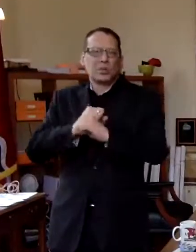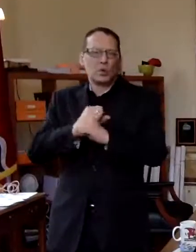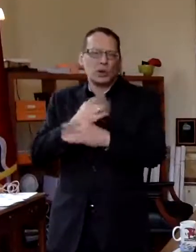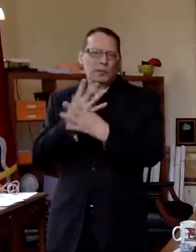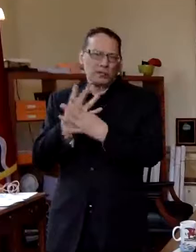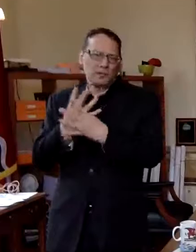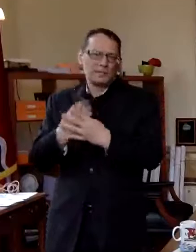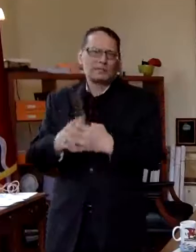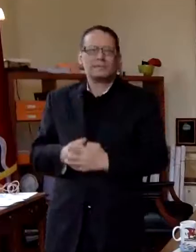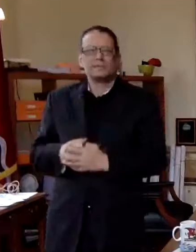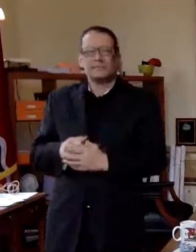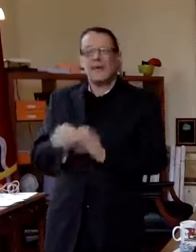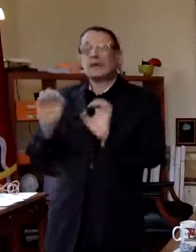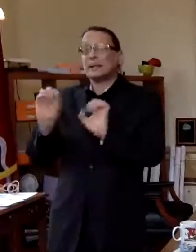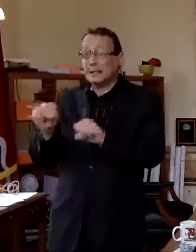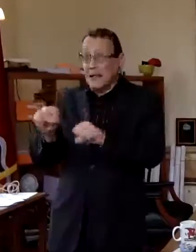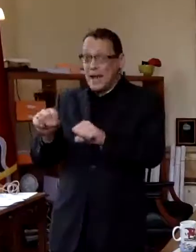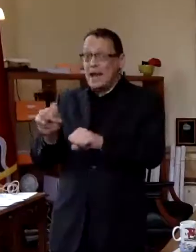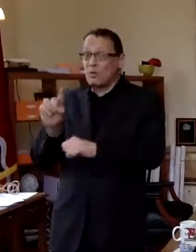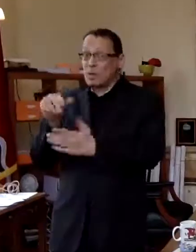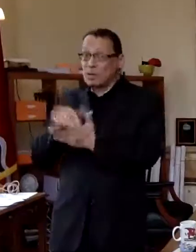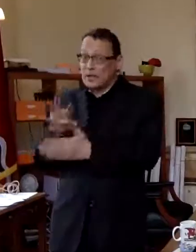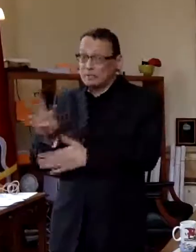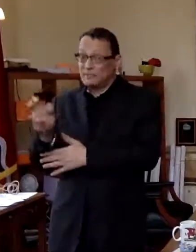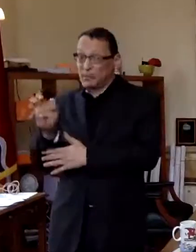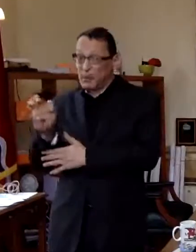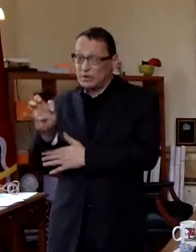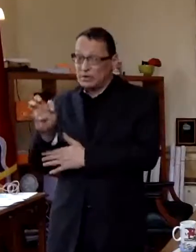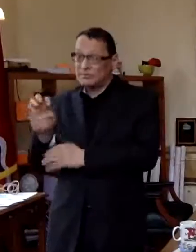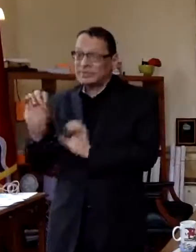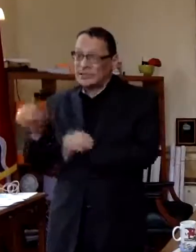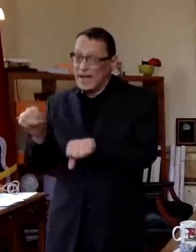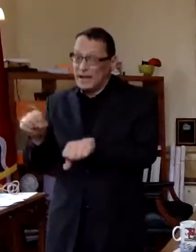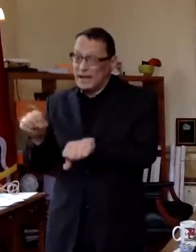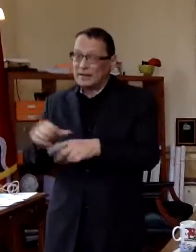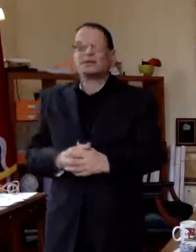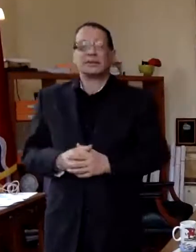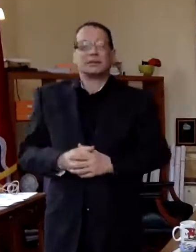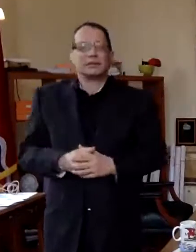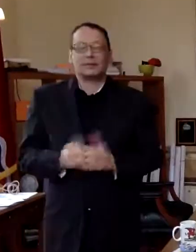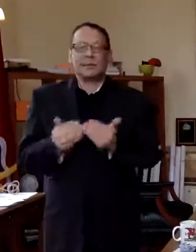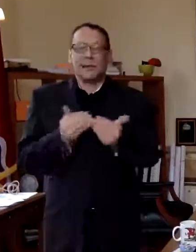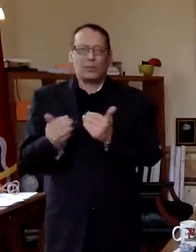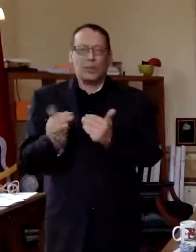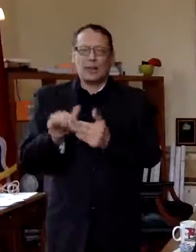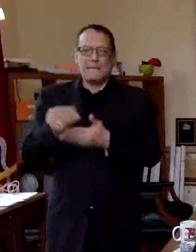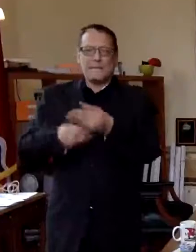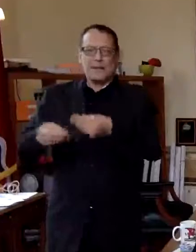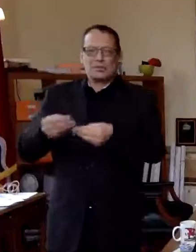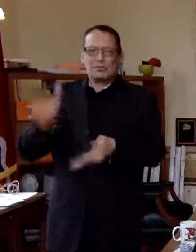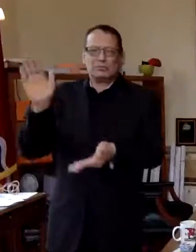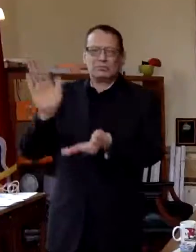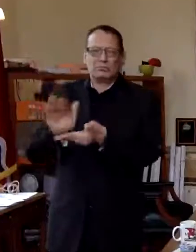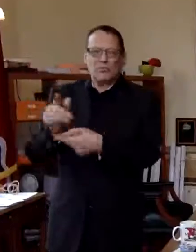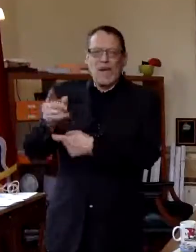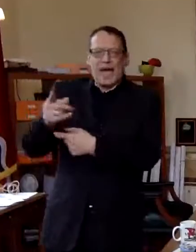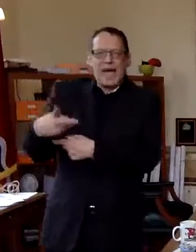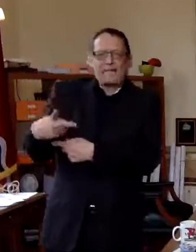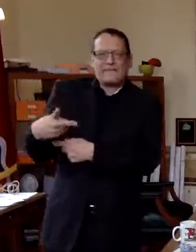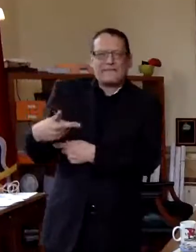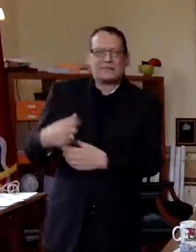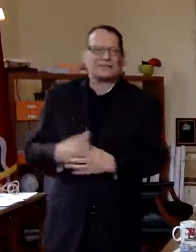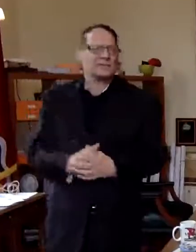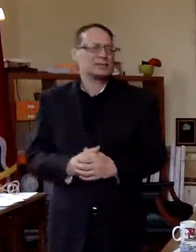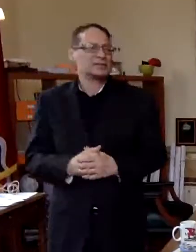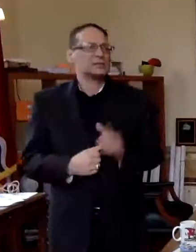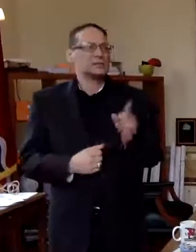1400 and uh so at any rate we've reduced it in half i